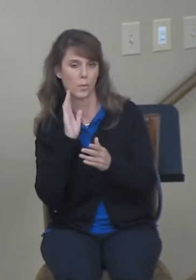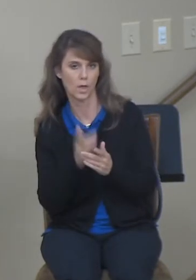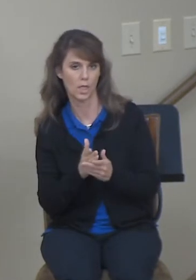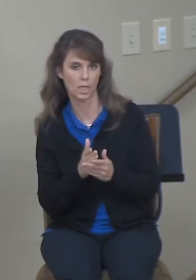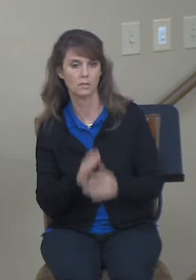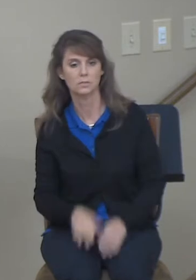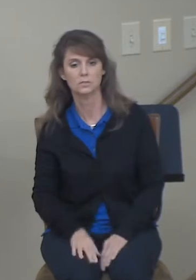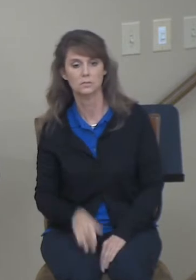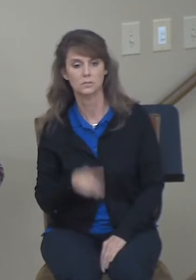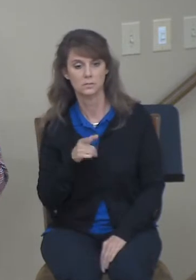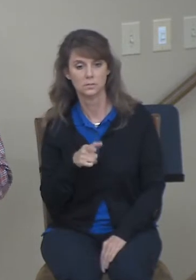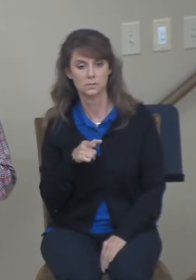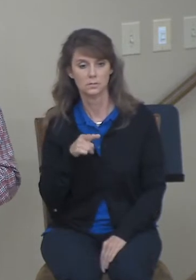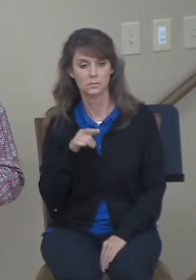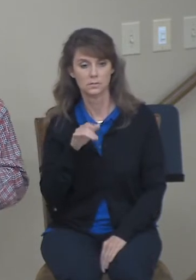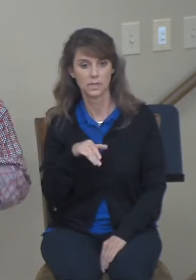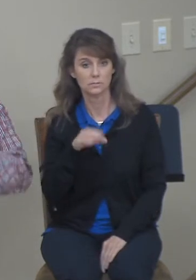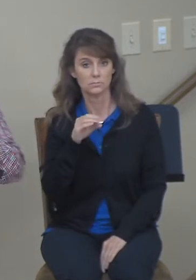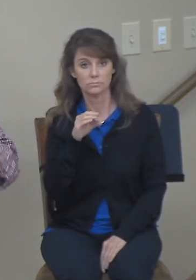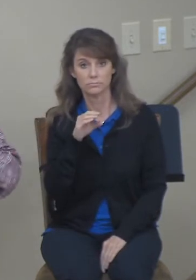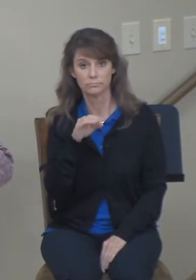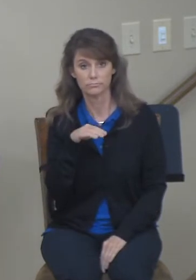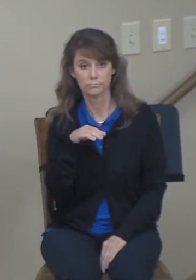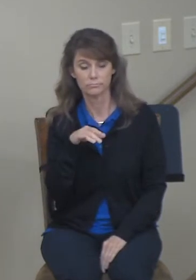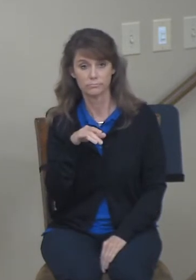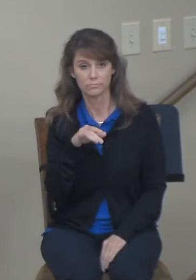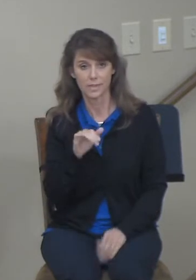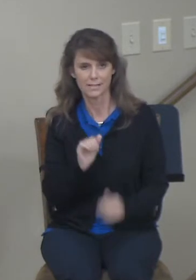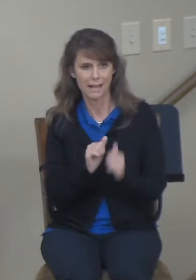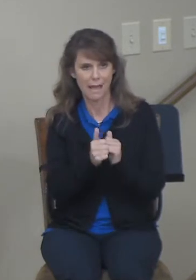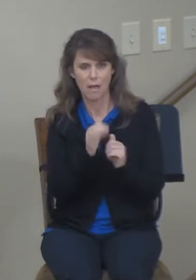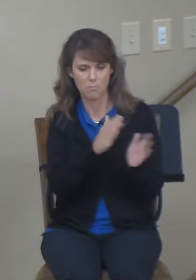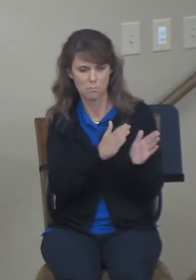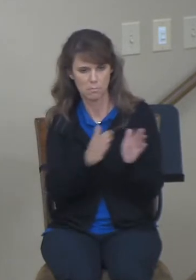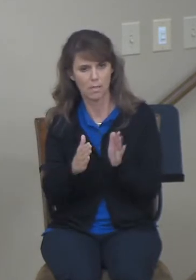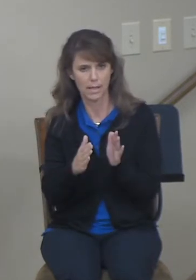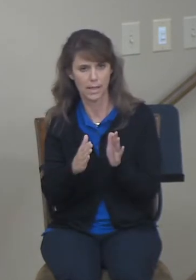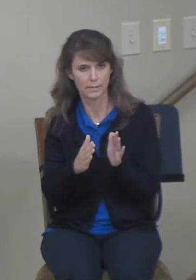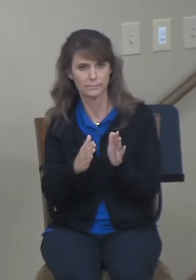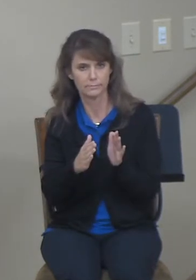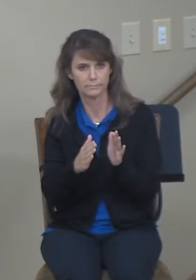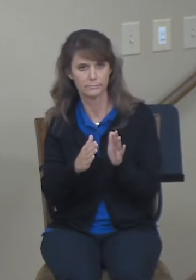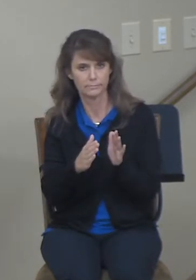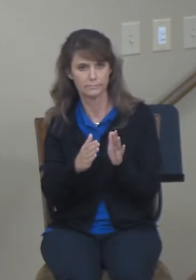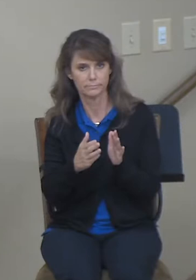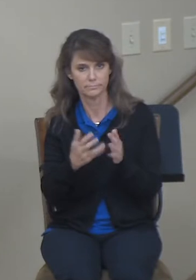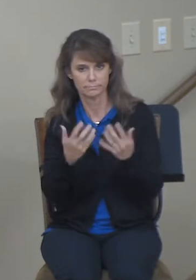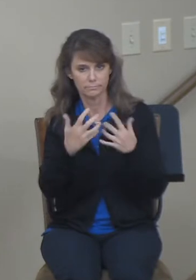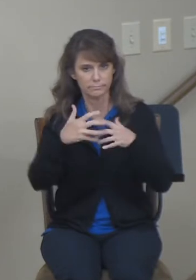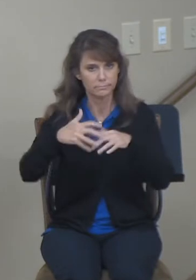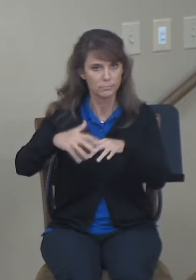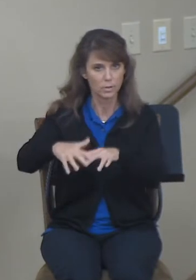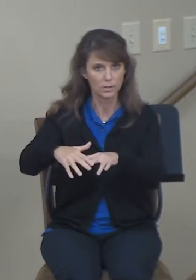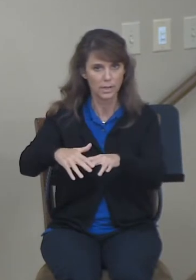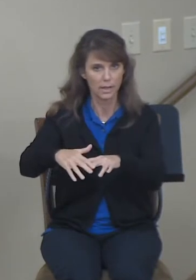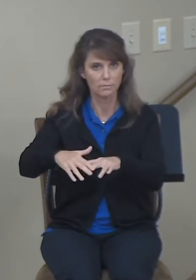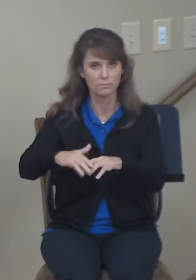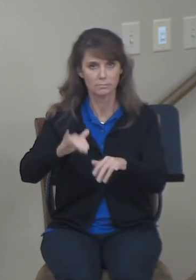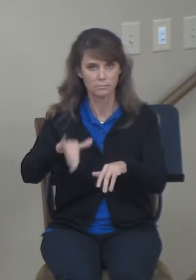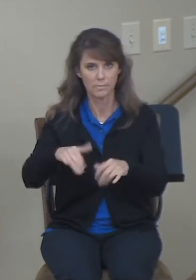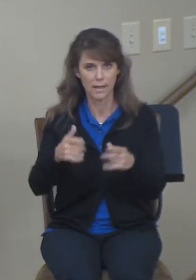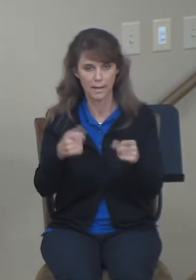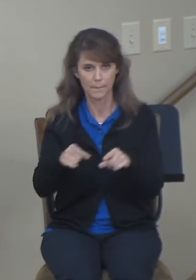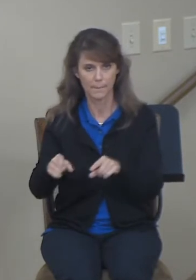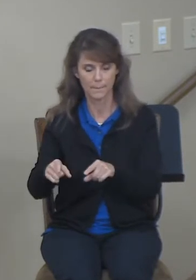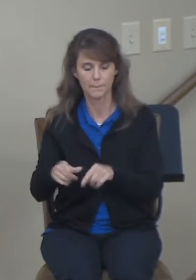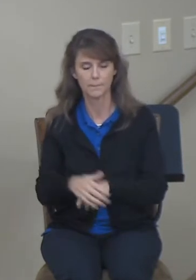Boaz, this is really the only illustration of how that plan works out in its fullness, an illustration of that plan in action.